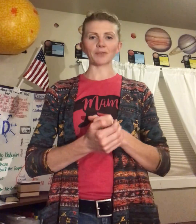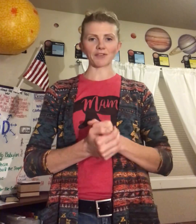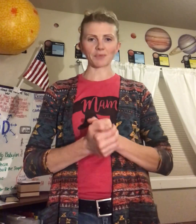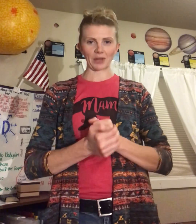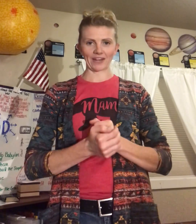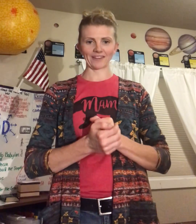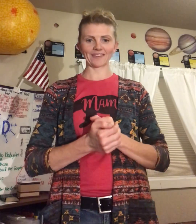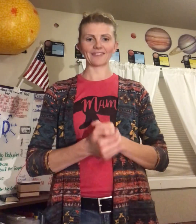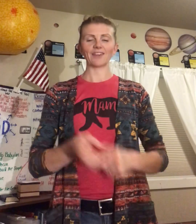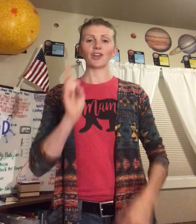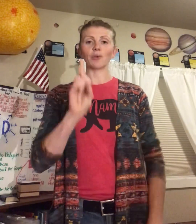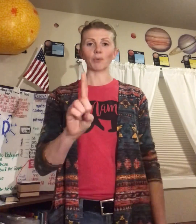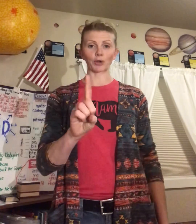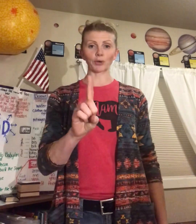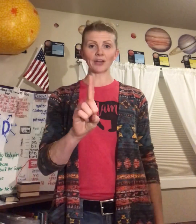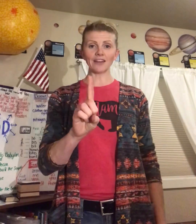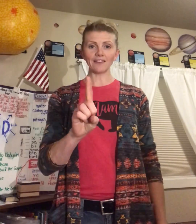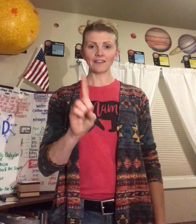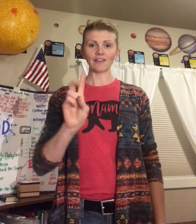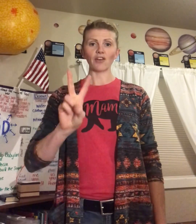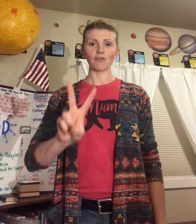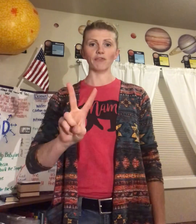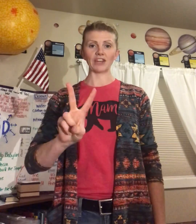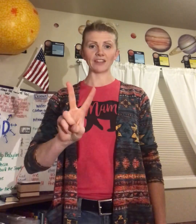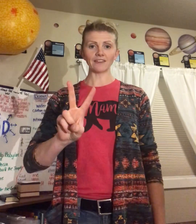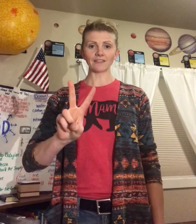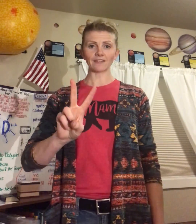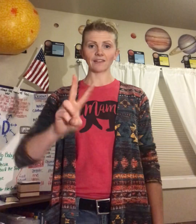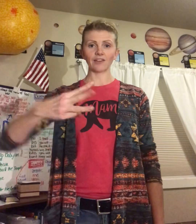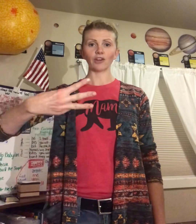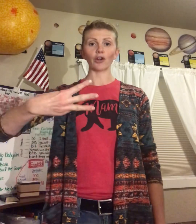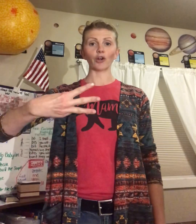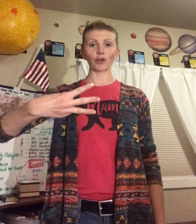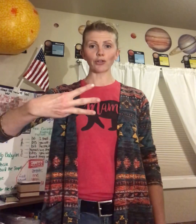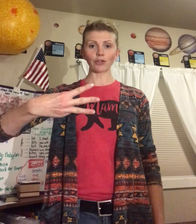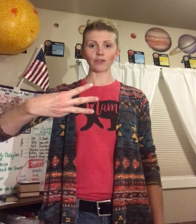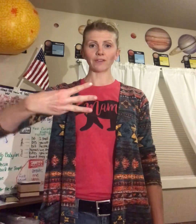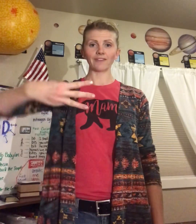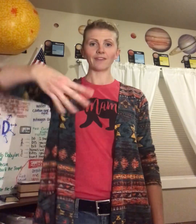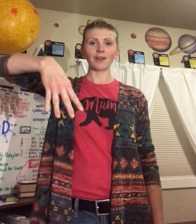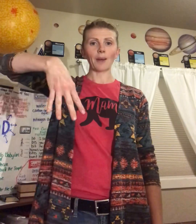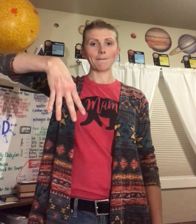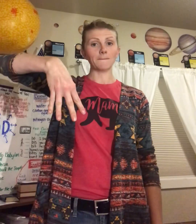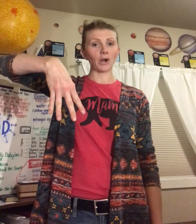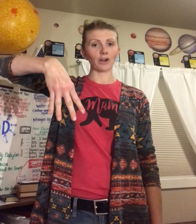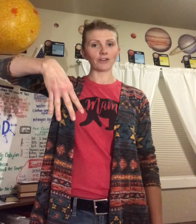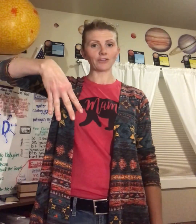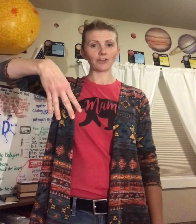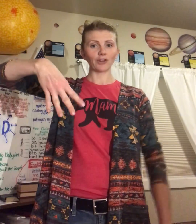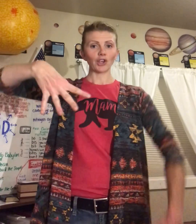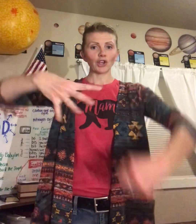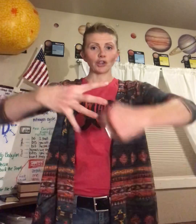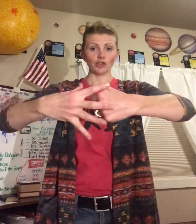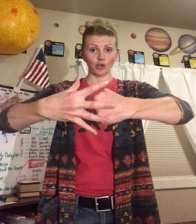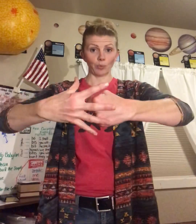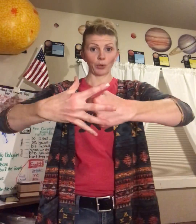of the planets? Mercury, Venus, Earth, Mars, Jupiter,